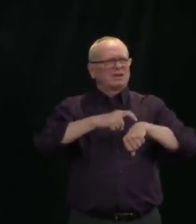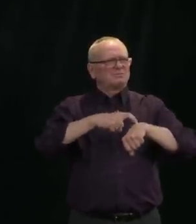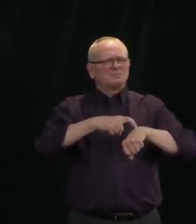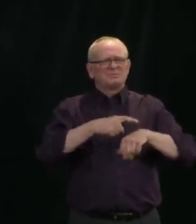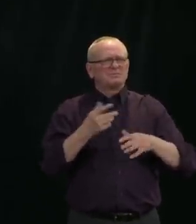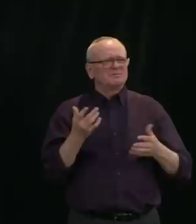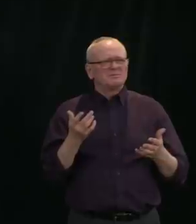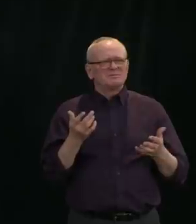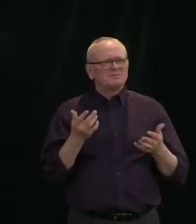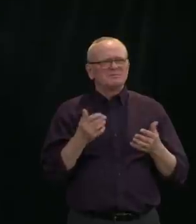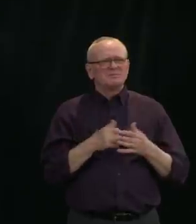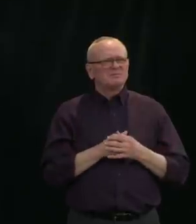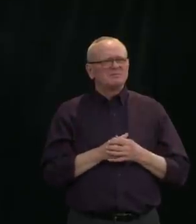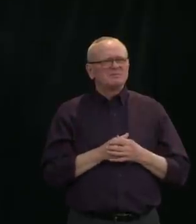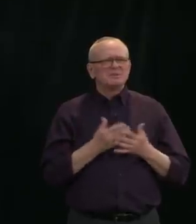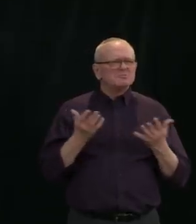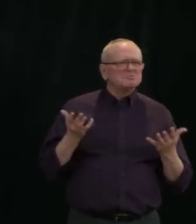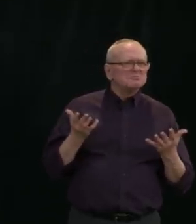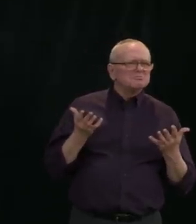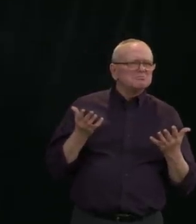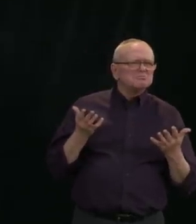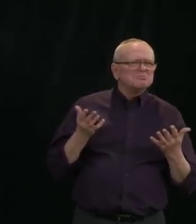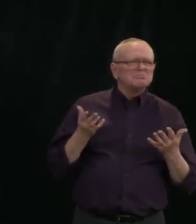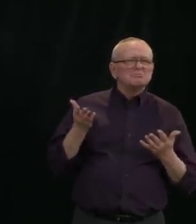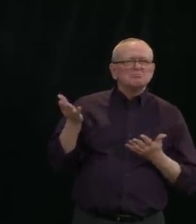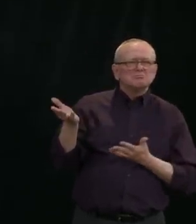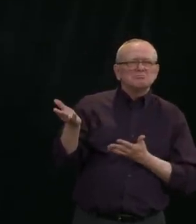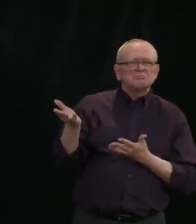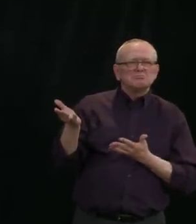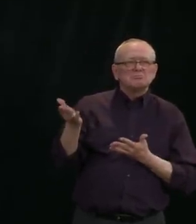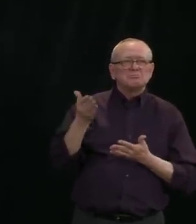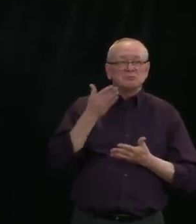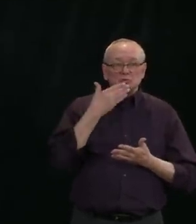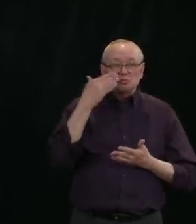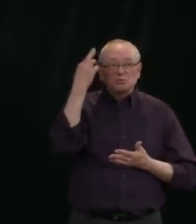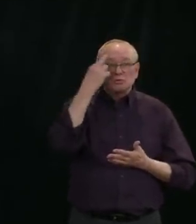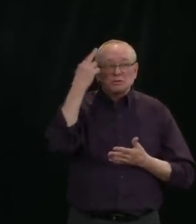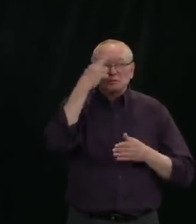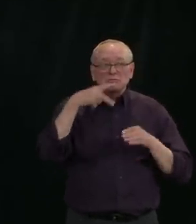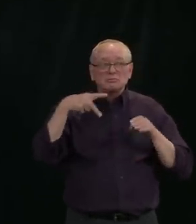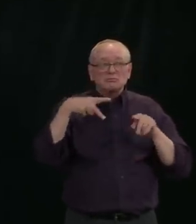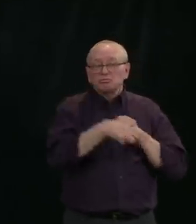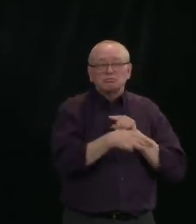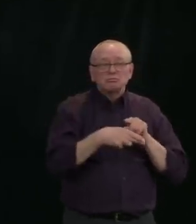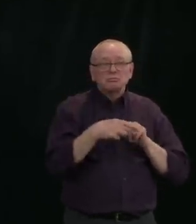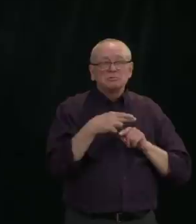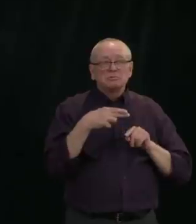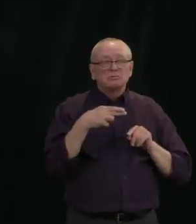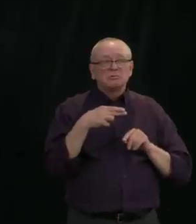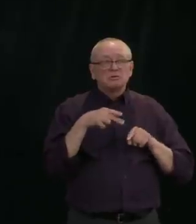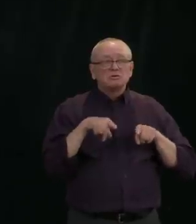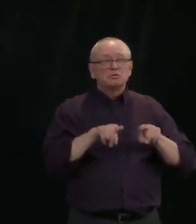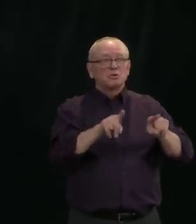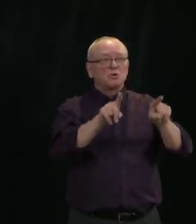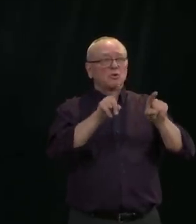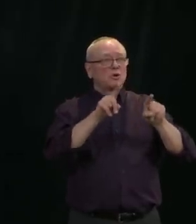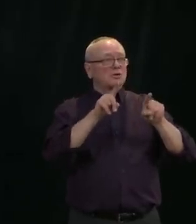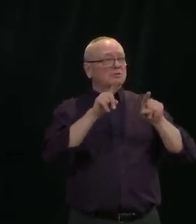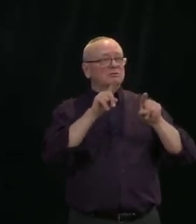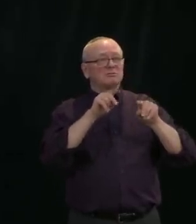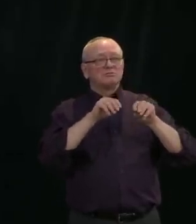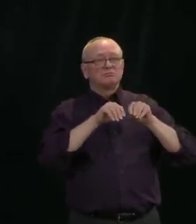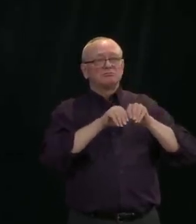And so how can you justify rolling out these kinds of complicated changes at the height of a pandemic? And then